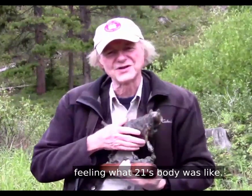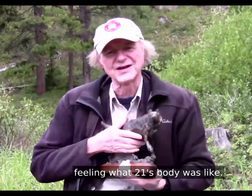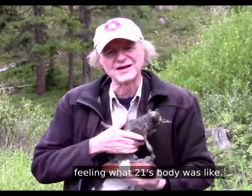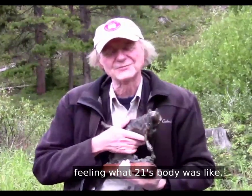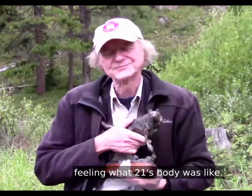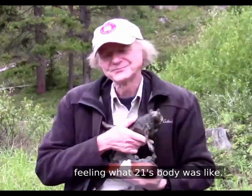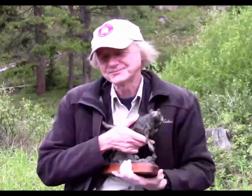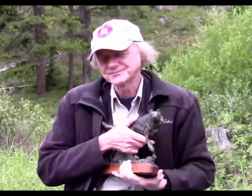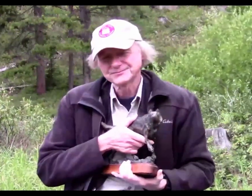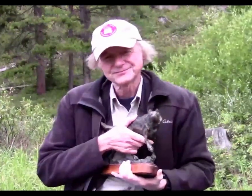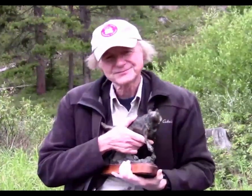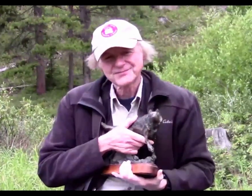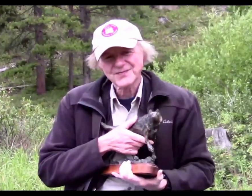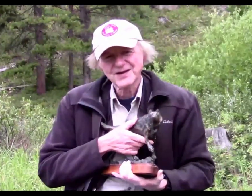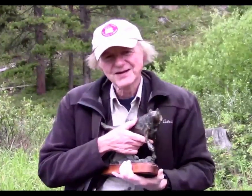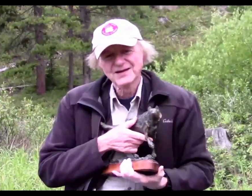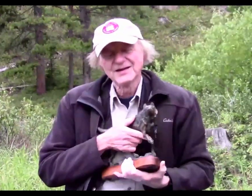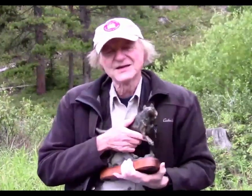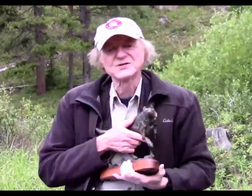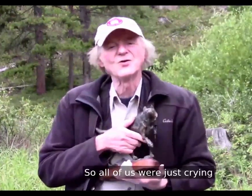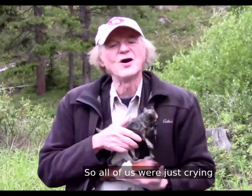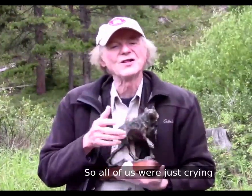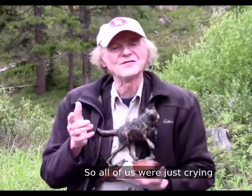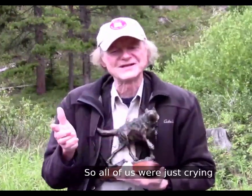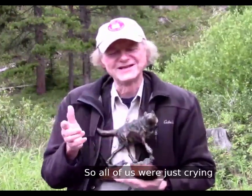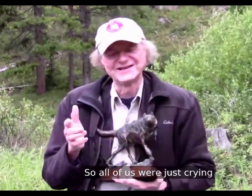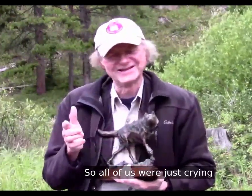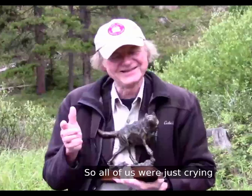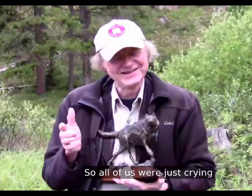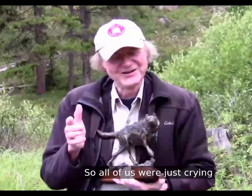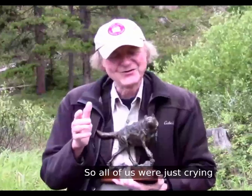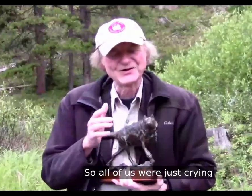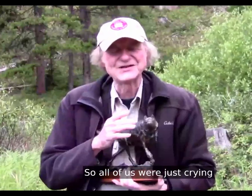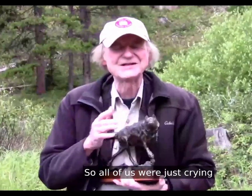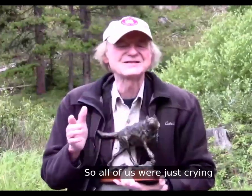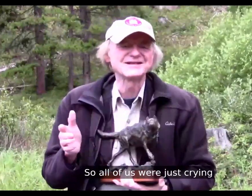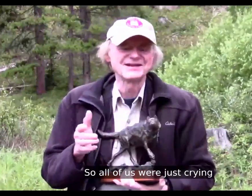touching this, feeling what 21's body was like.